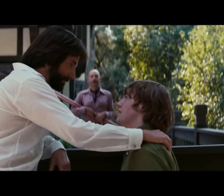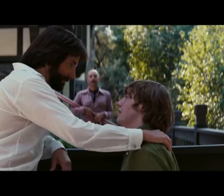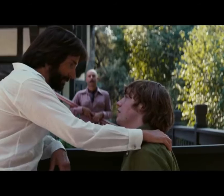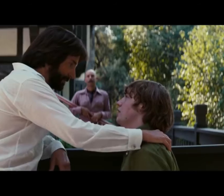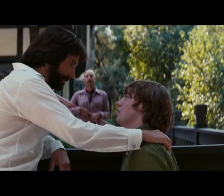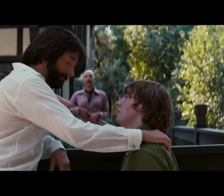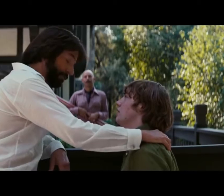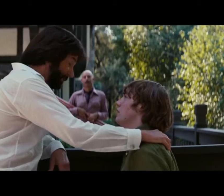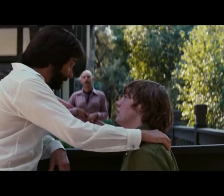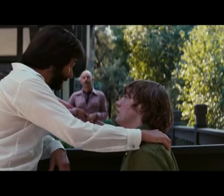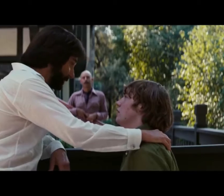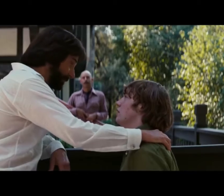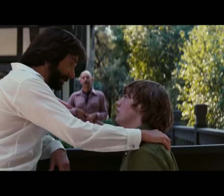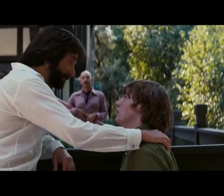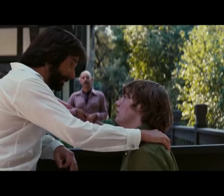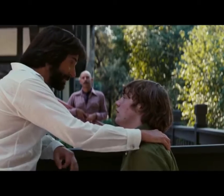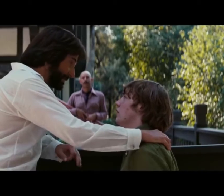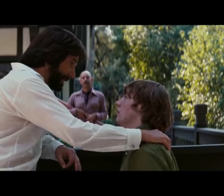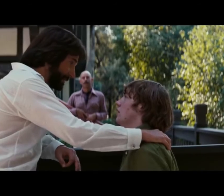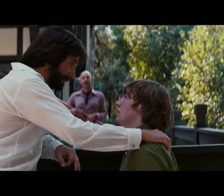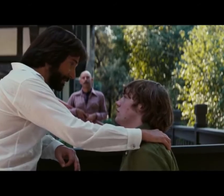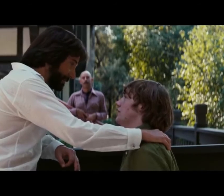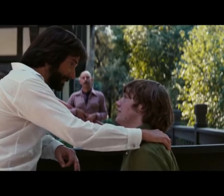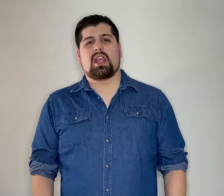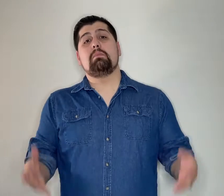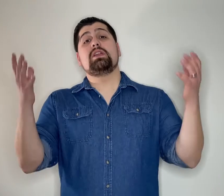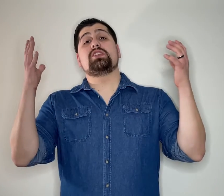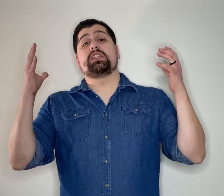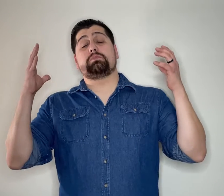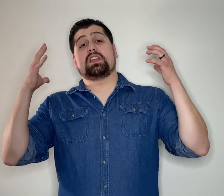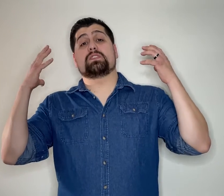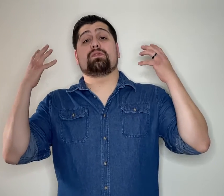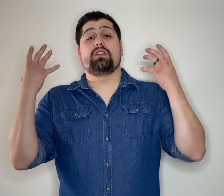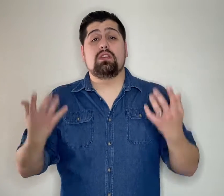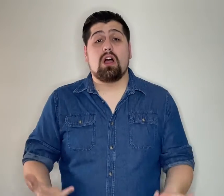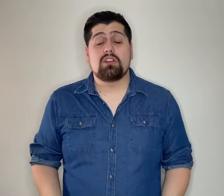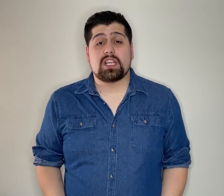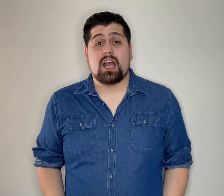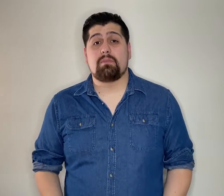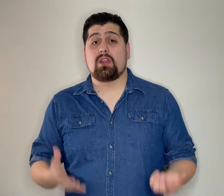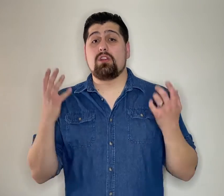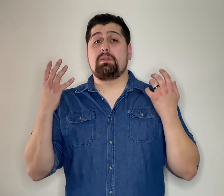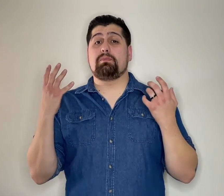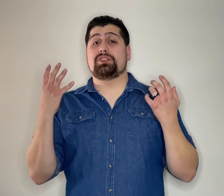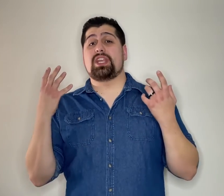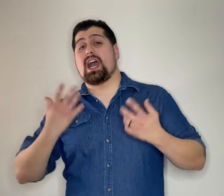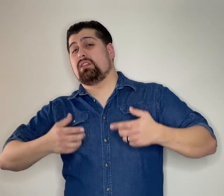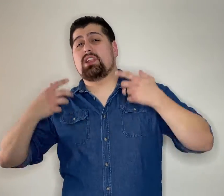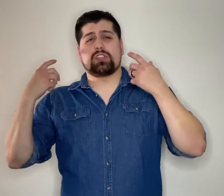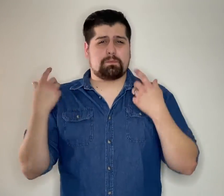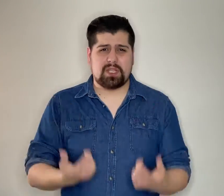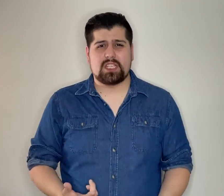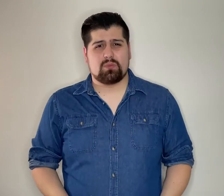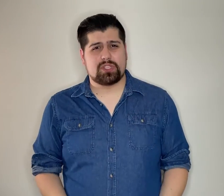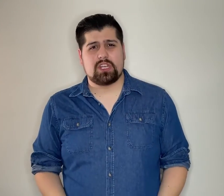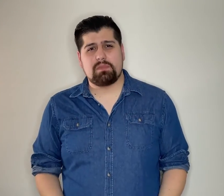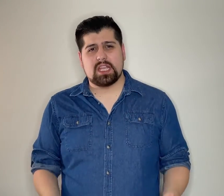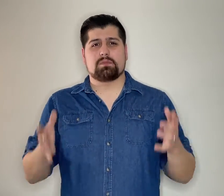audiences are going to be captivated by I mention this because for a long time I heard people saying how Licorice Pizza Was going to be his